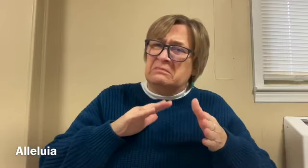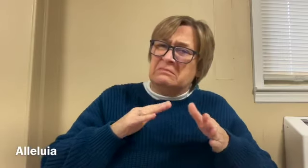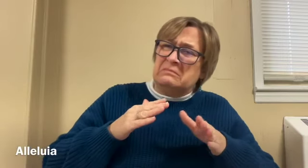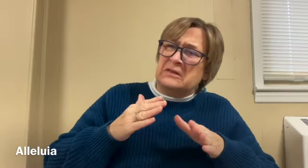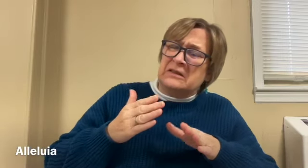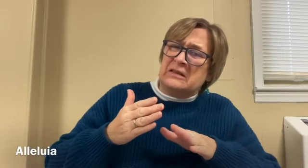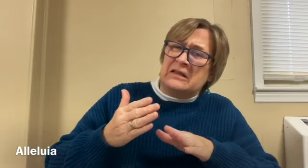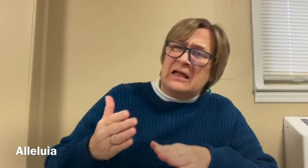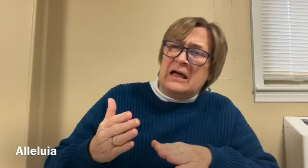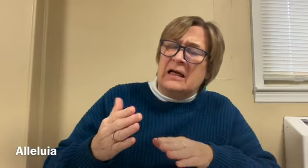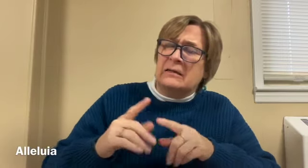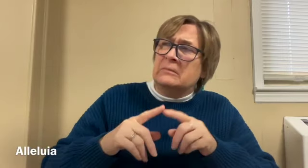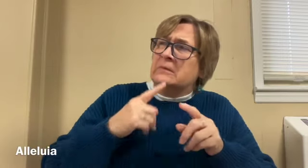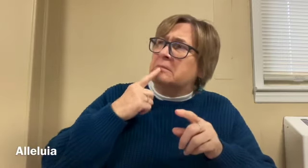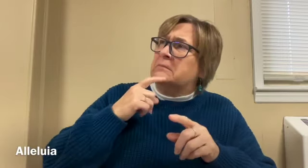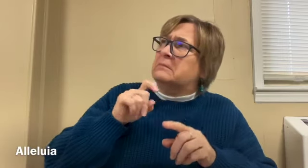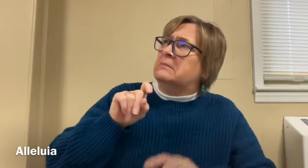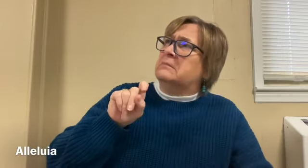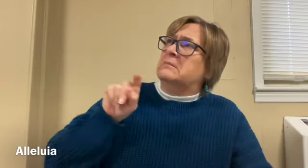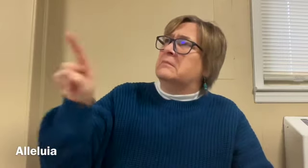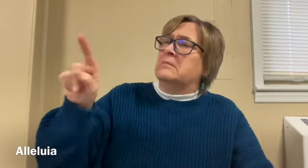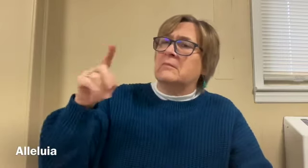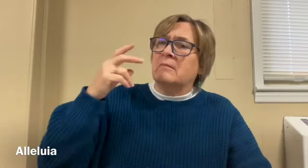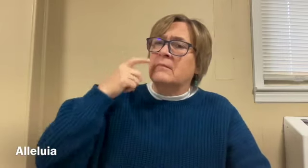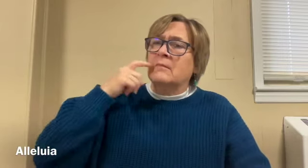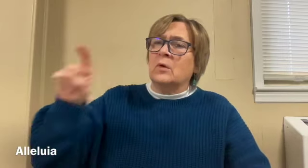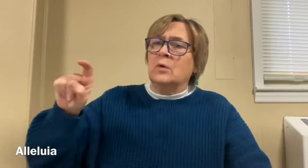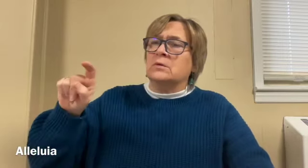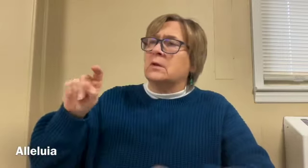light on those dwelling in the land